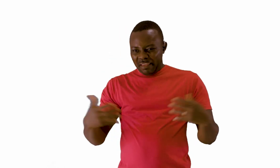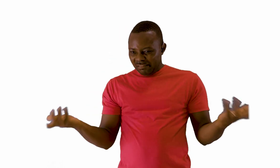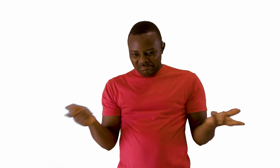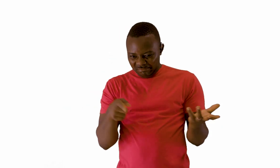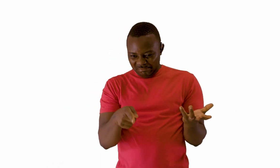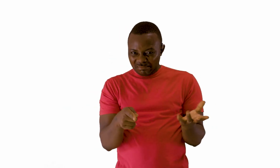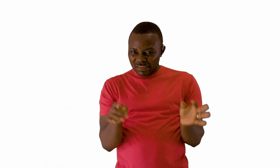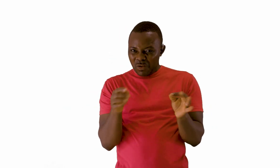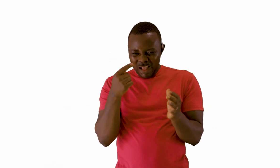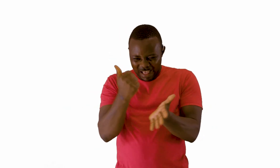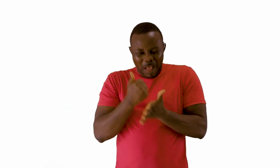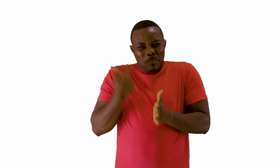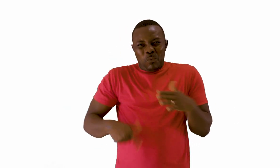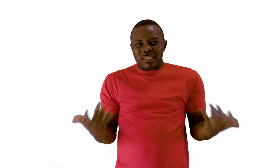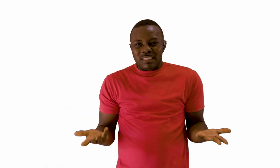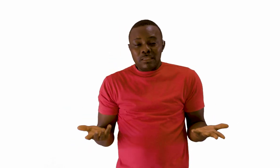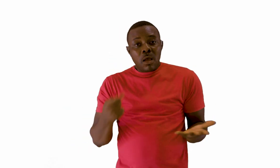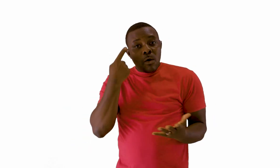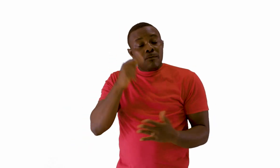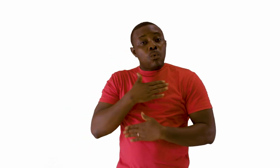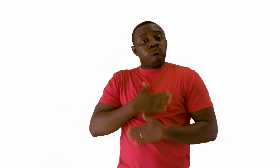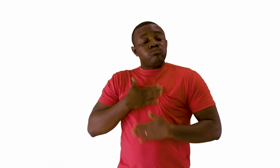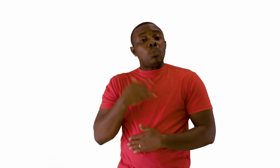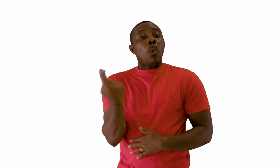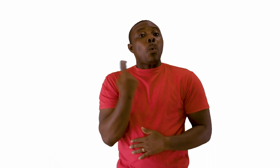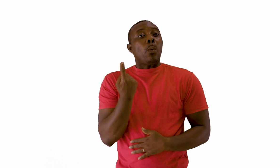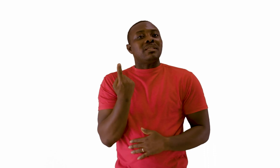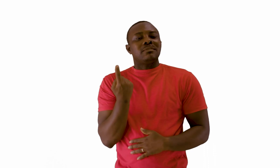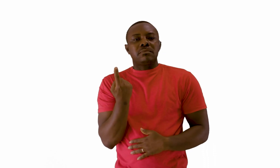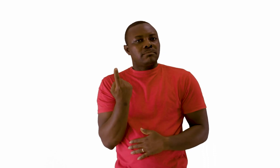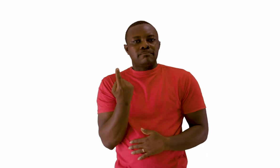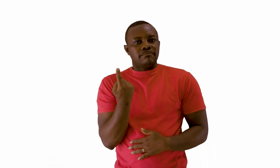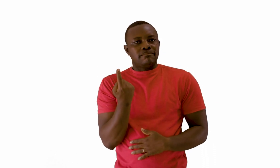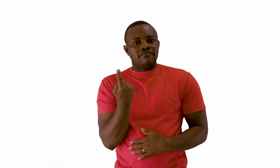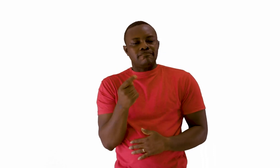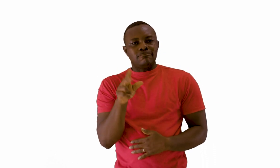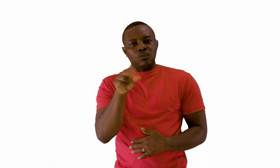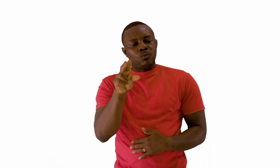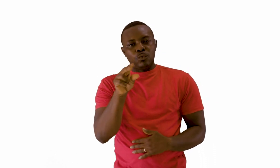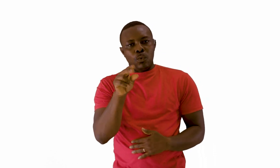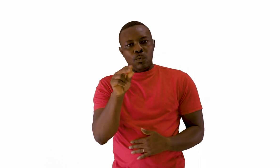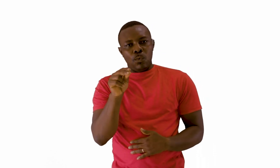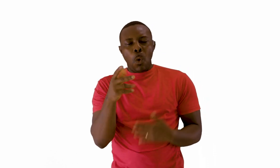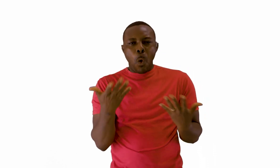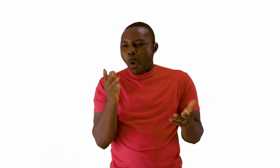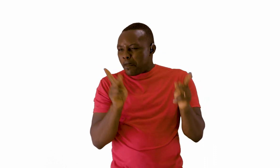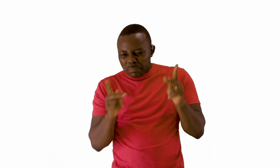matter to me anyway? Isn't media just for entertainment? Some people might just read media and